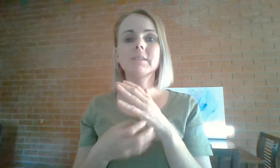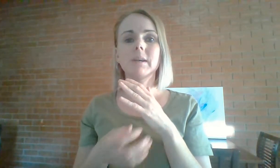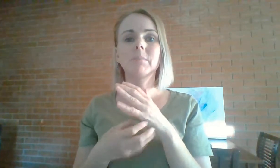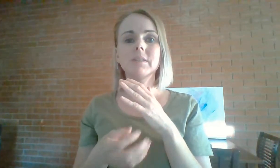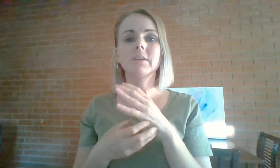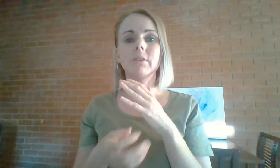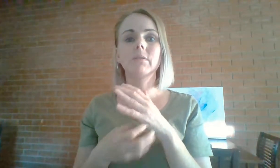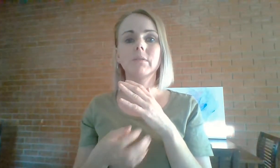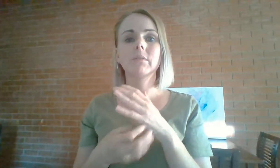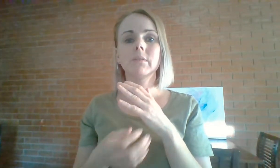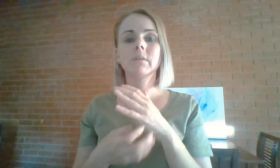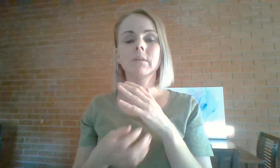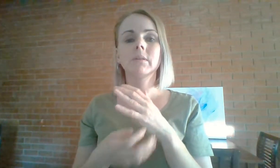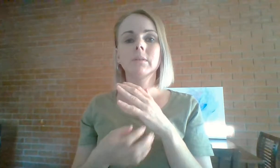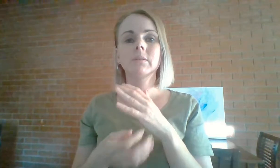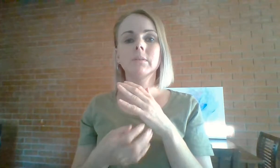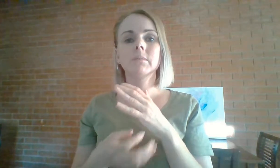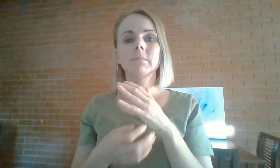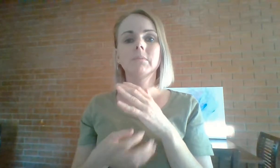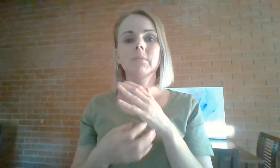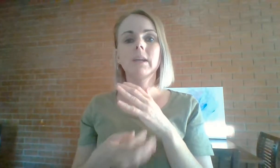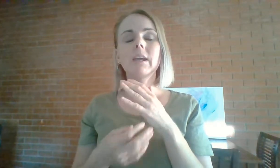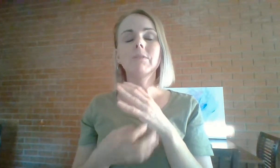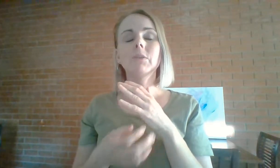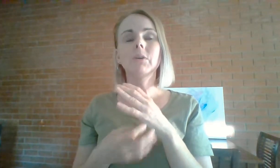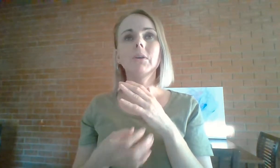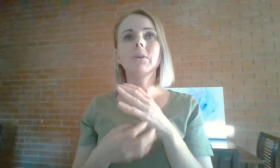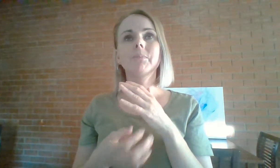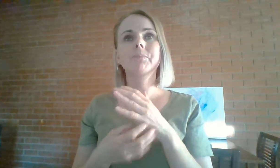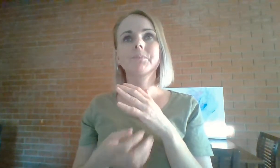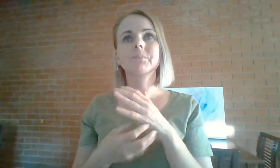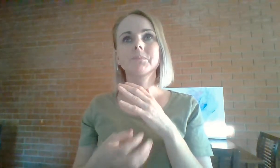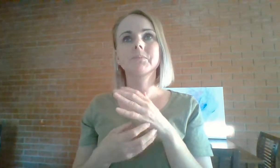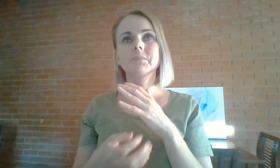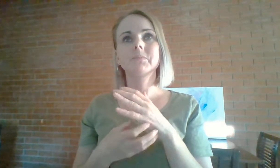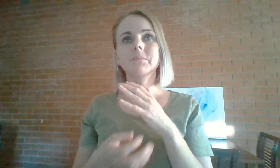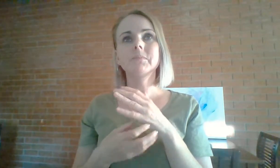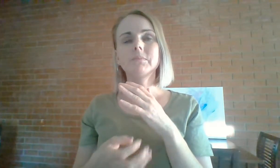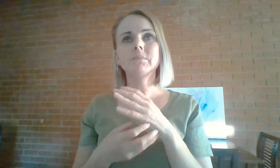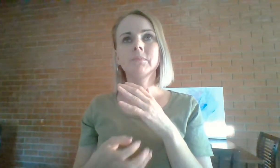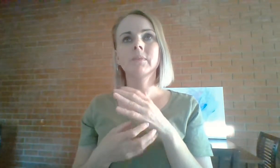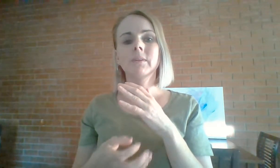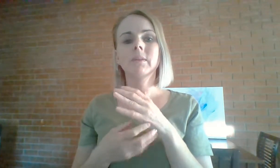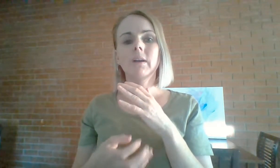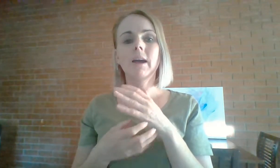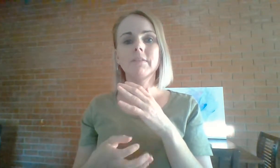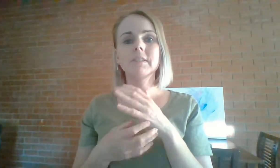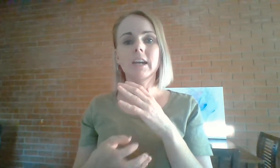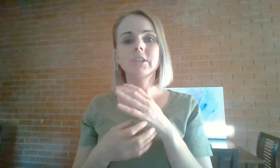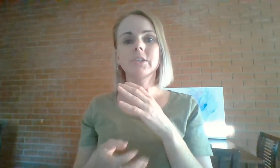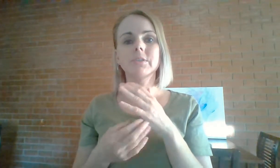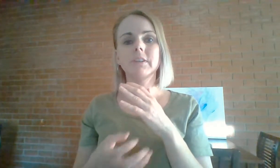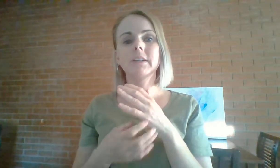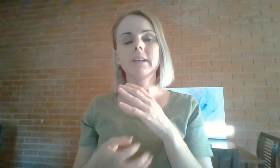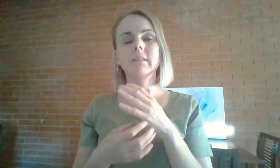accept myself. Even though I have this anxious feeling,